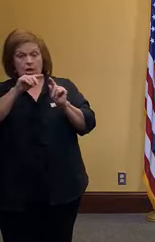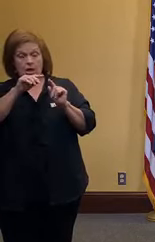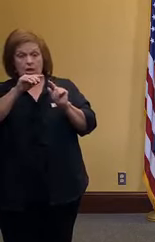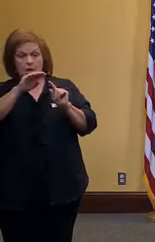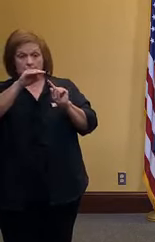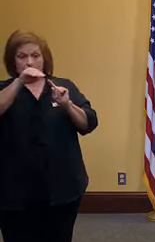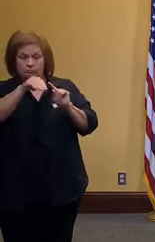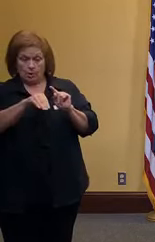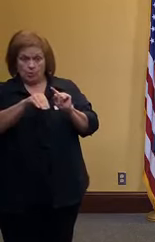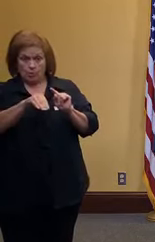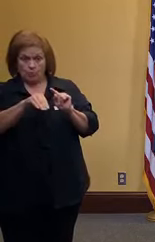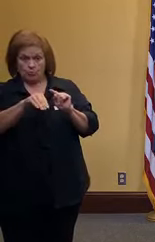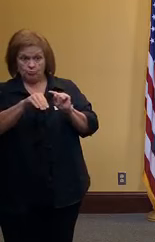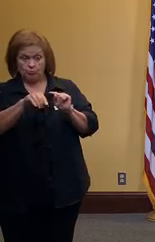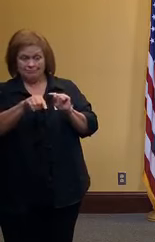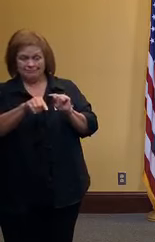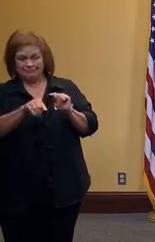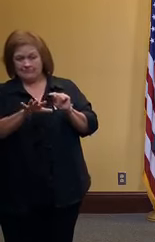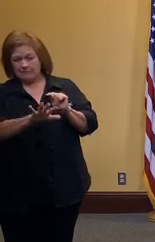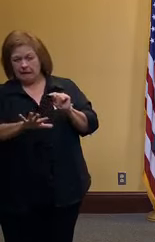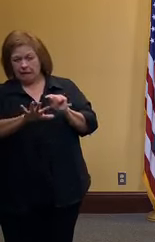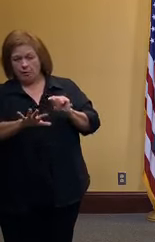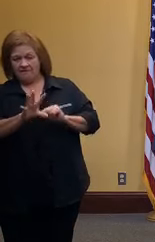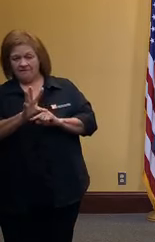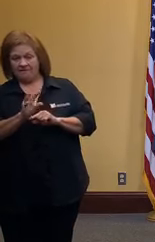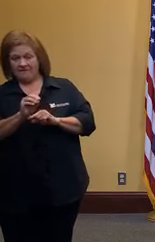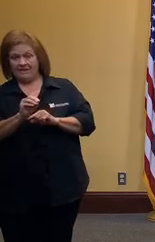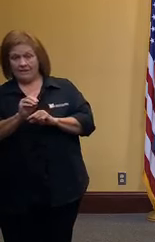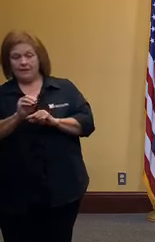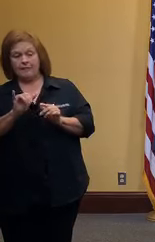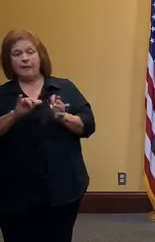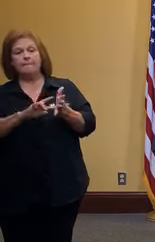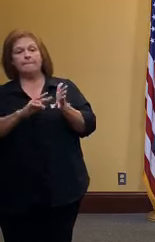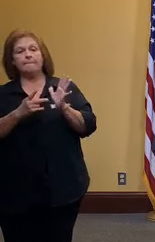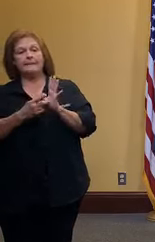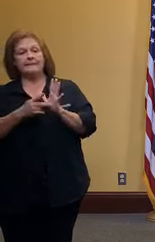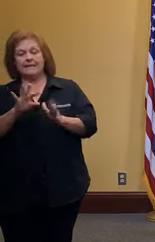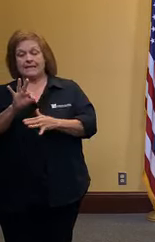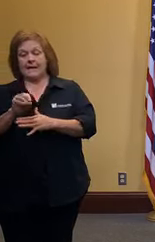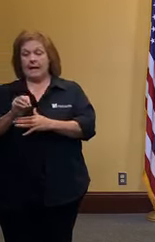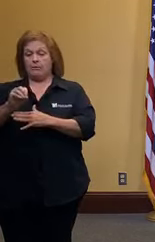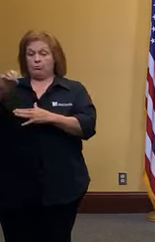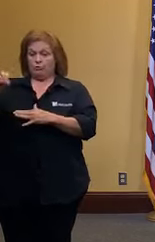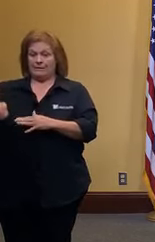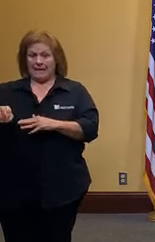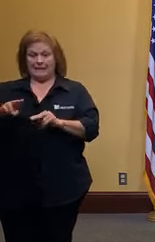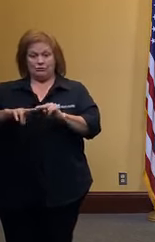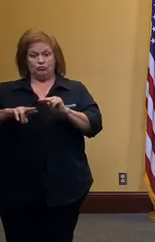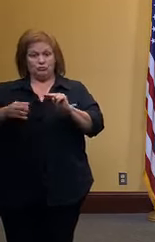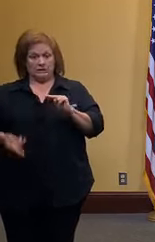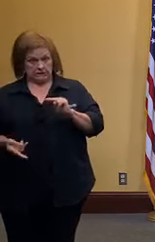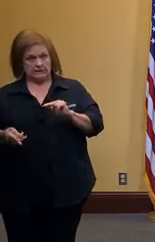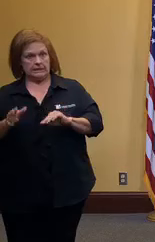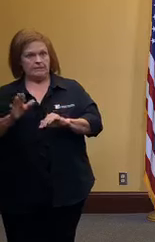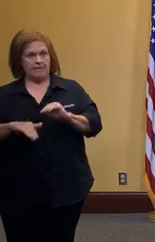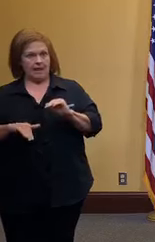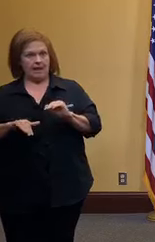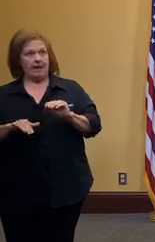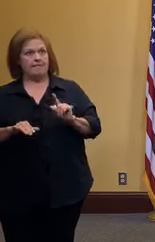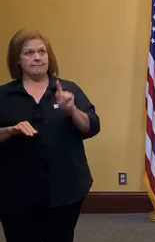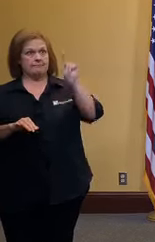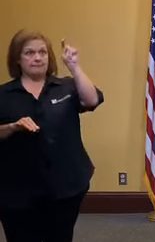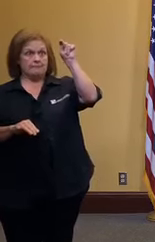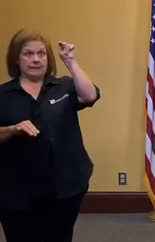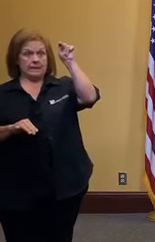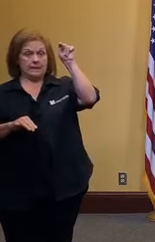numbers of cases is around 50 and that represents a 90 percent decrease from our peak and